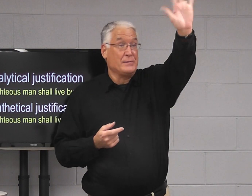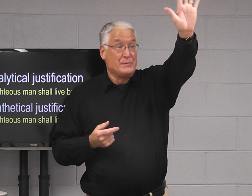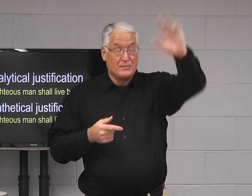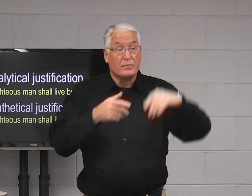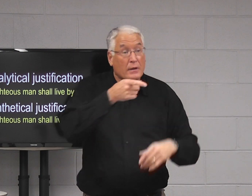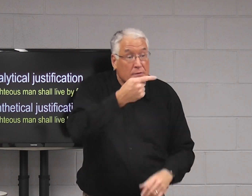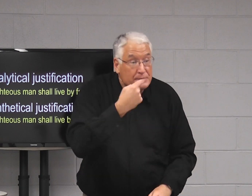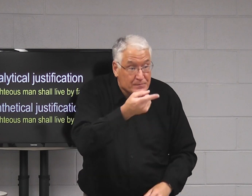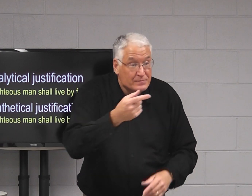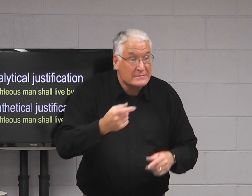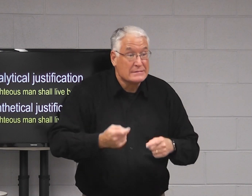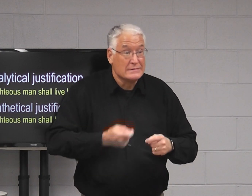And so,